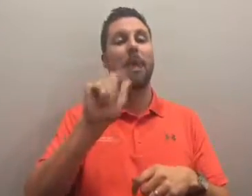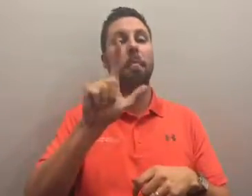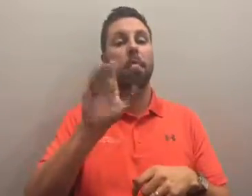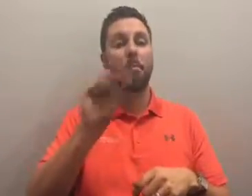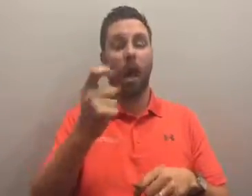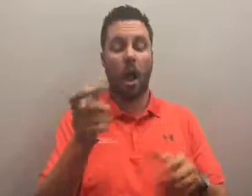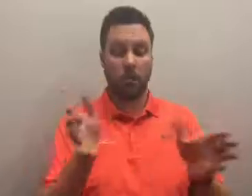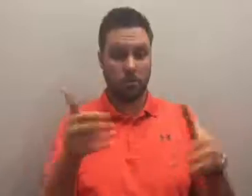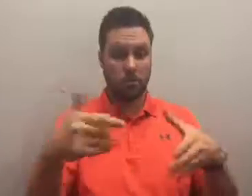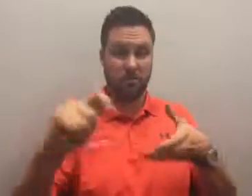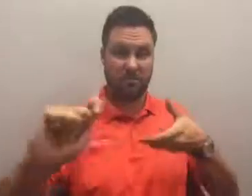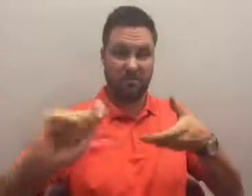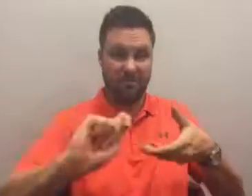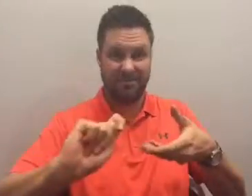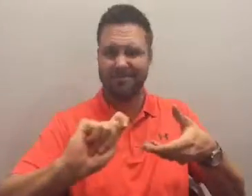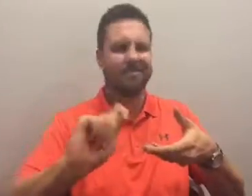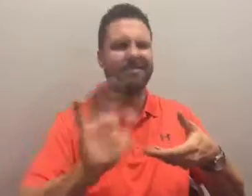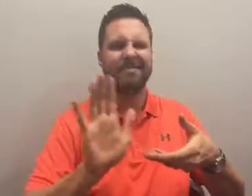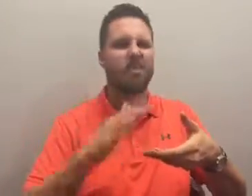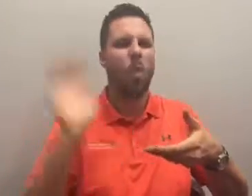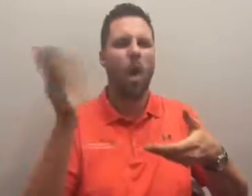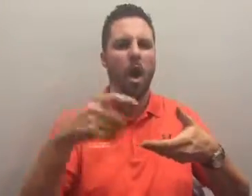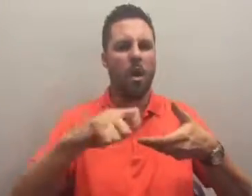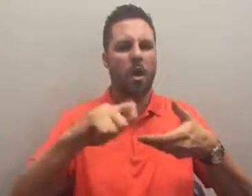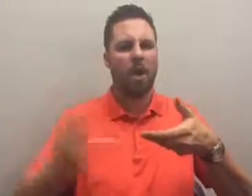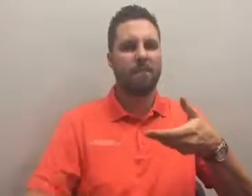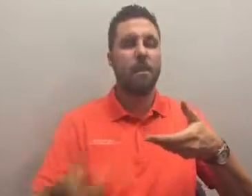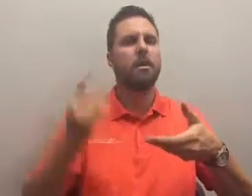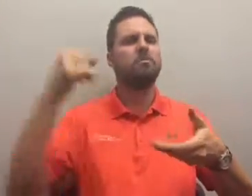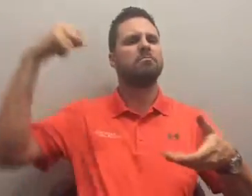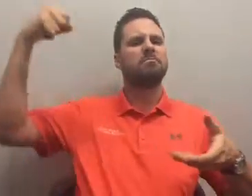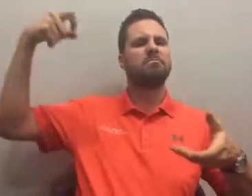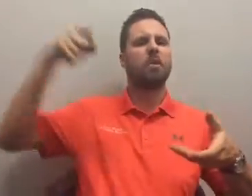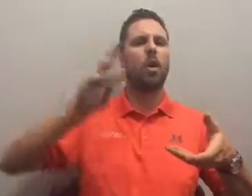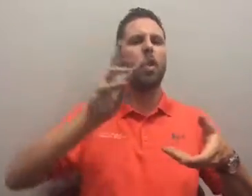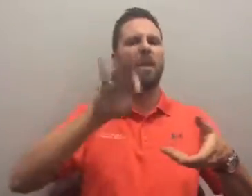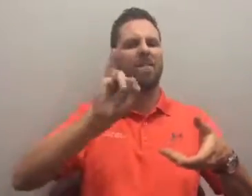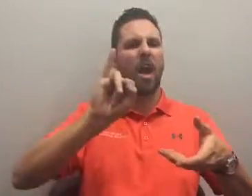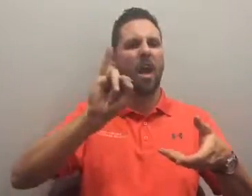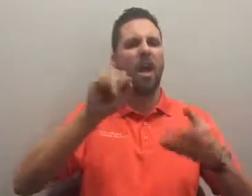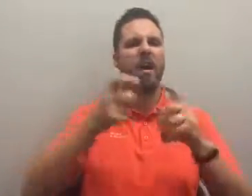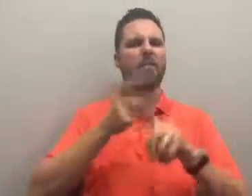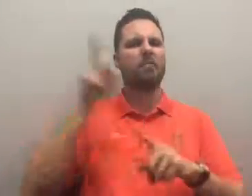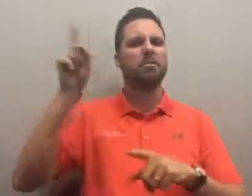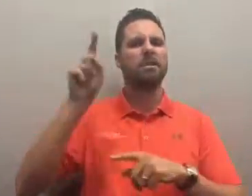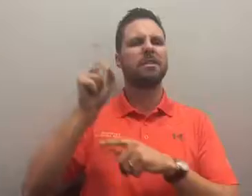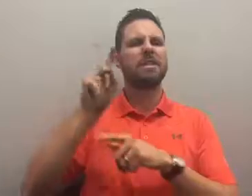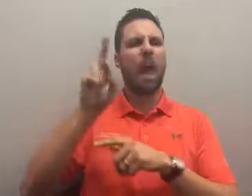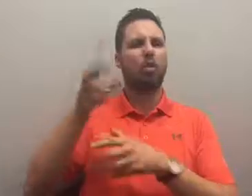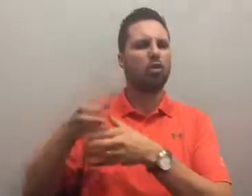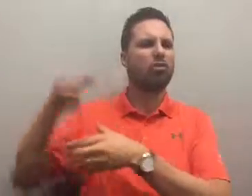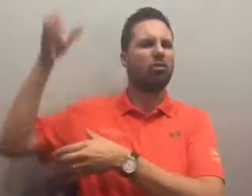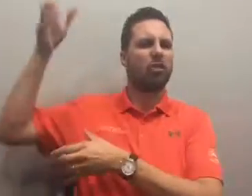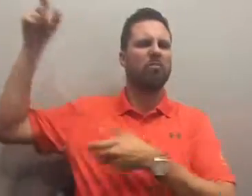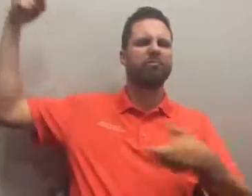boxes that would obtain the cable service information from Wi-Fi towers instead of the current in-ground fiber optic cables